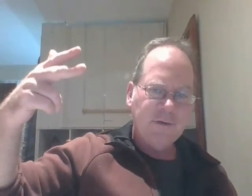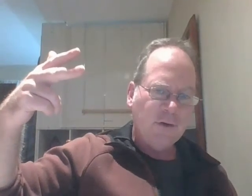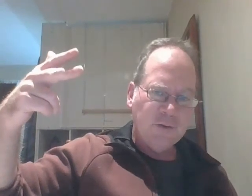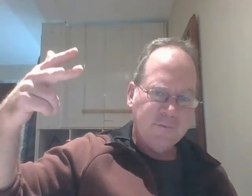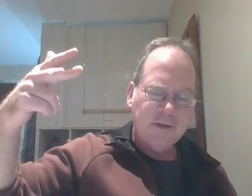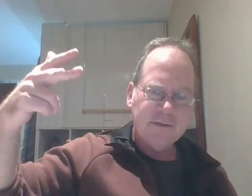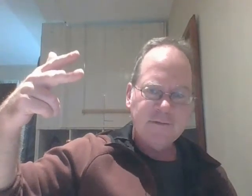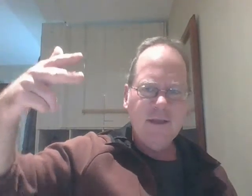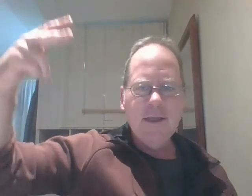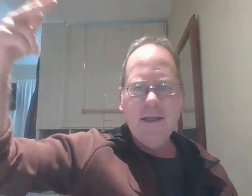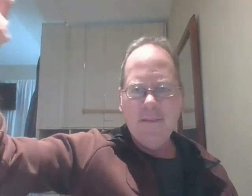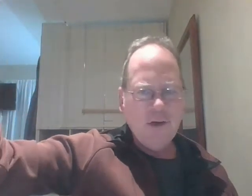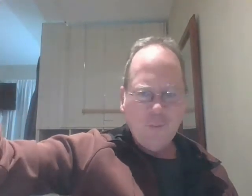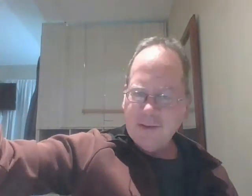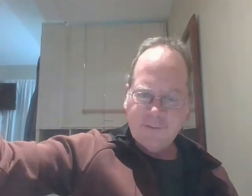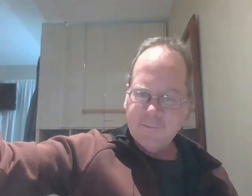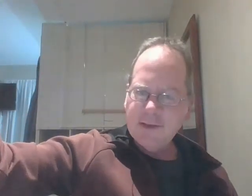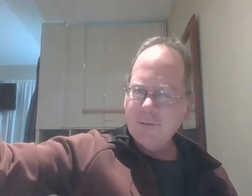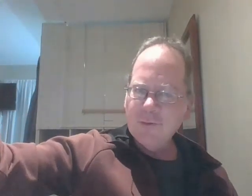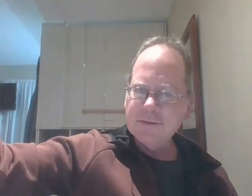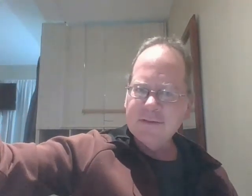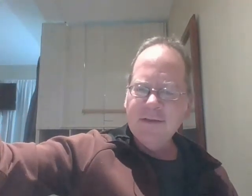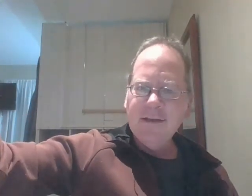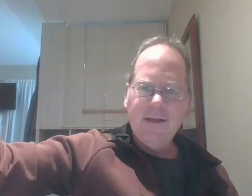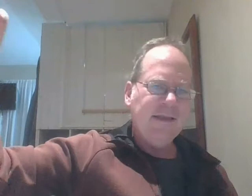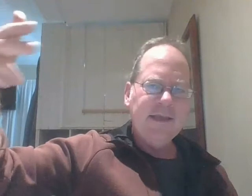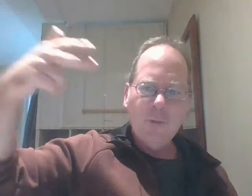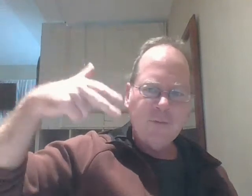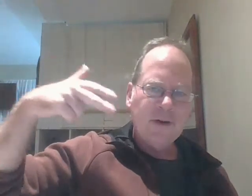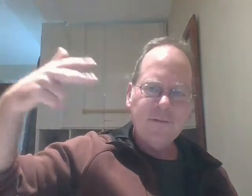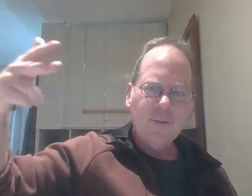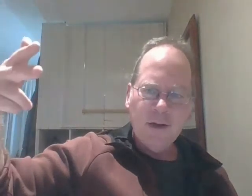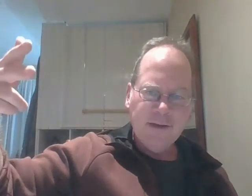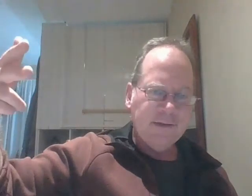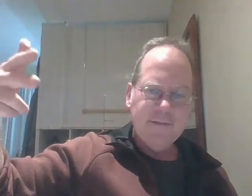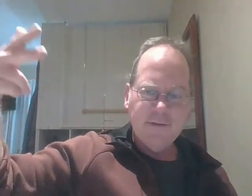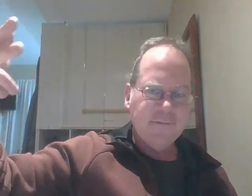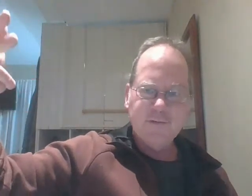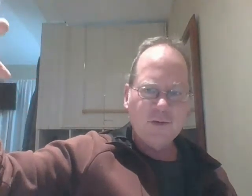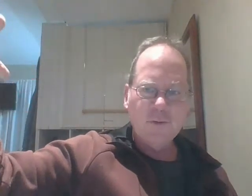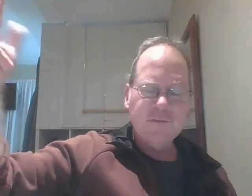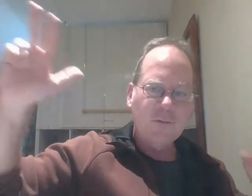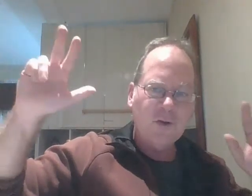aren't good for us and they don't really have to follow any rules they can get away with whatever they want even if there's a so-called